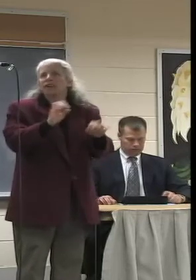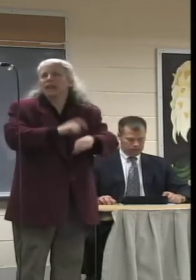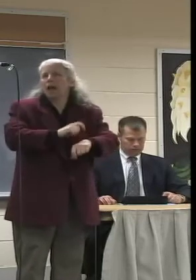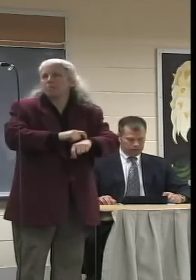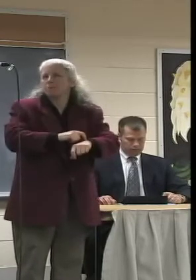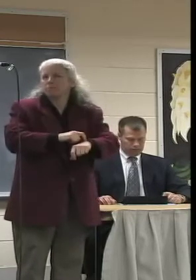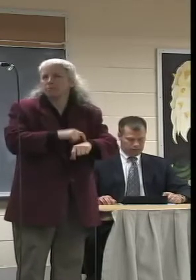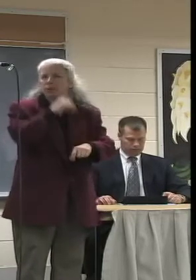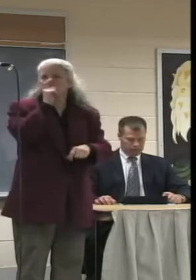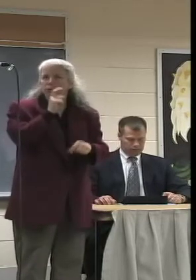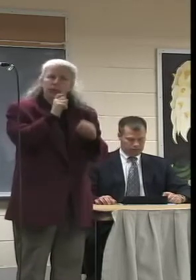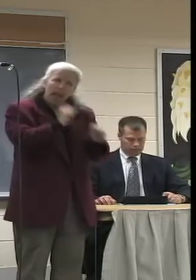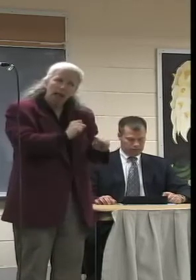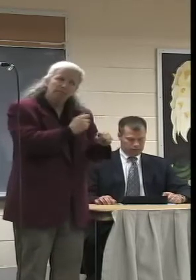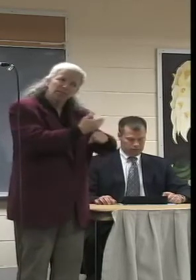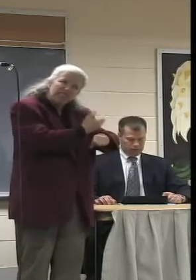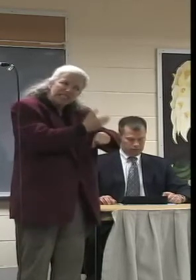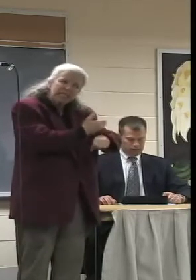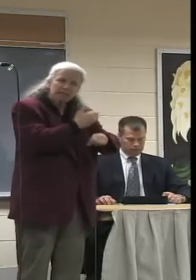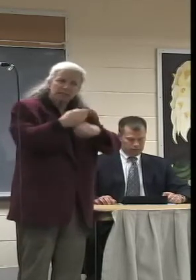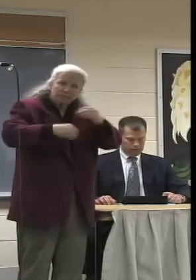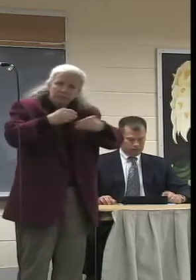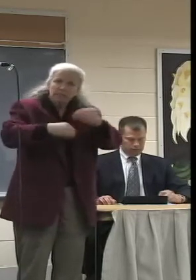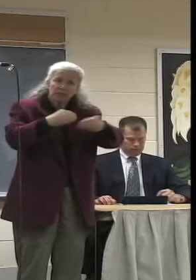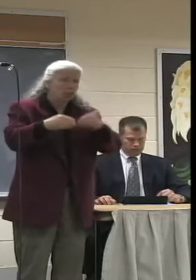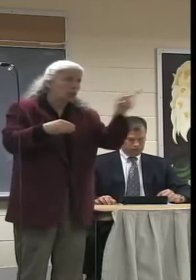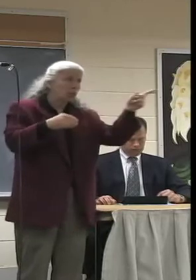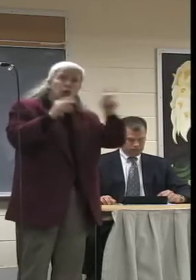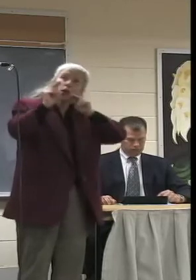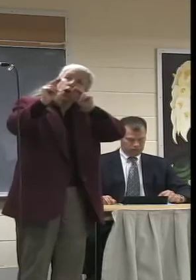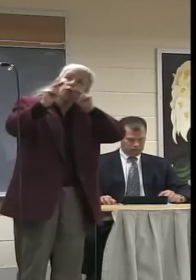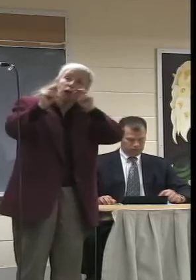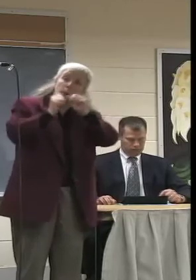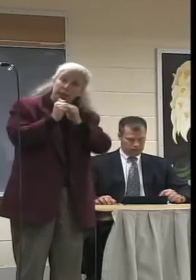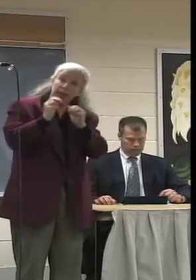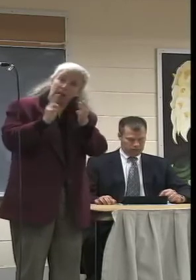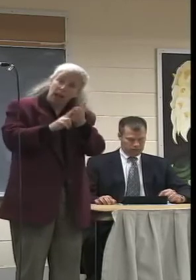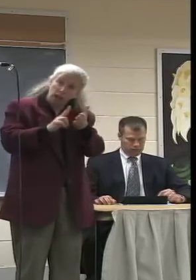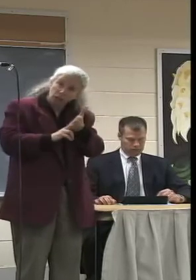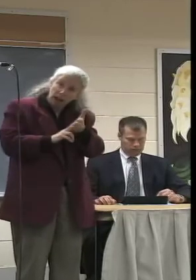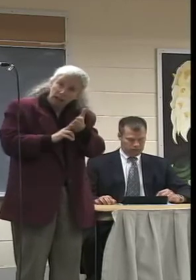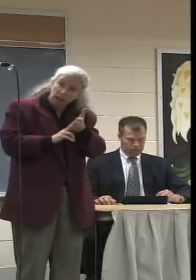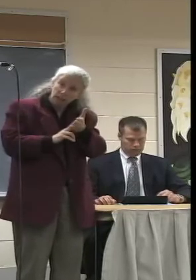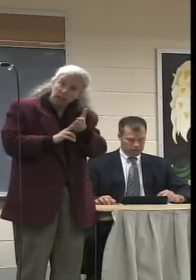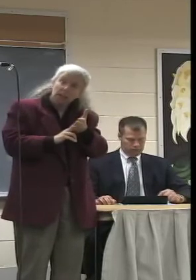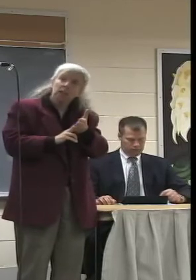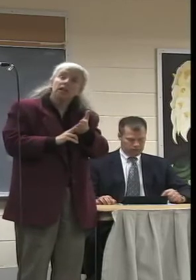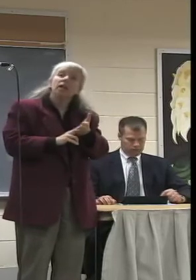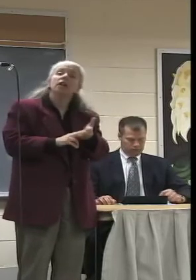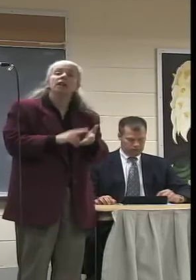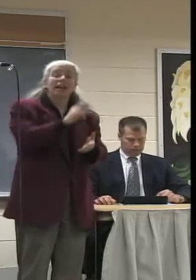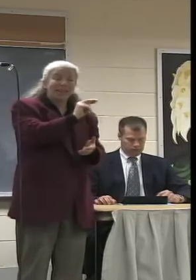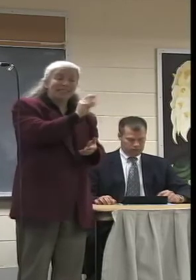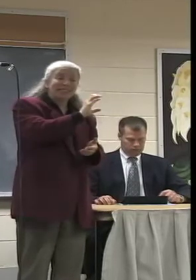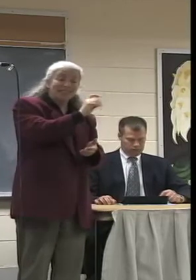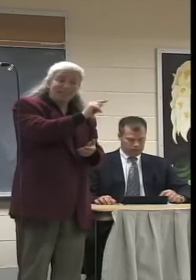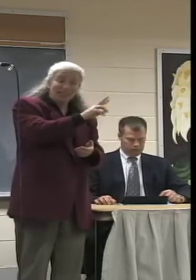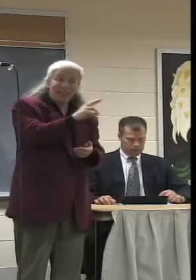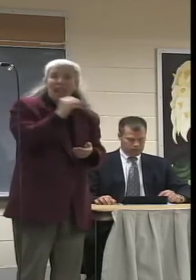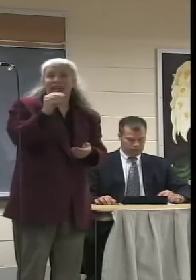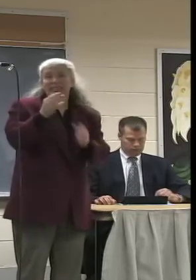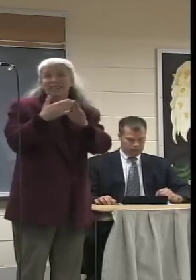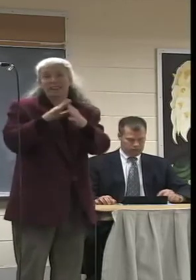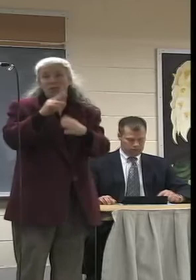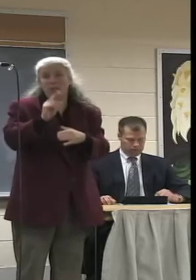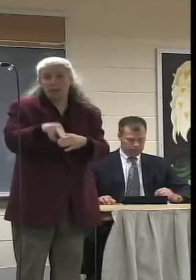for that, that when you negotiate with the cable company, remember that there are two recipients of the funding, NCTV and the